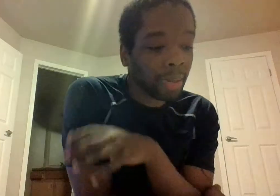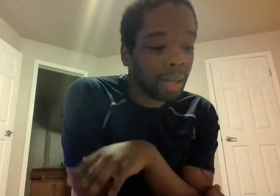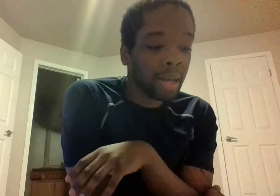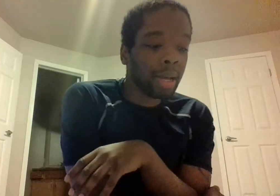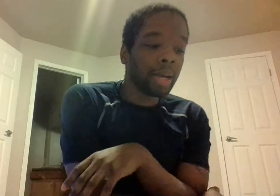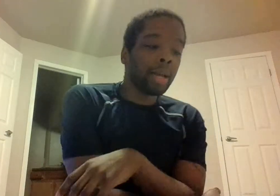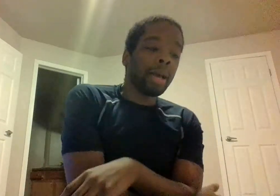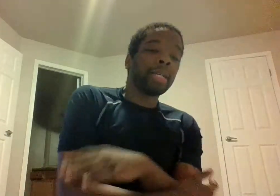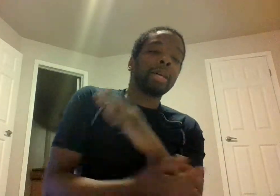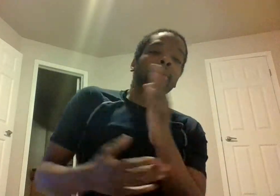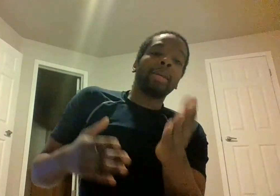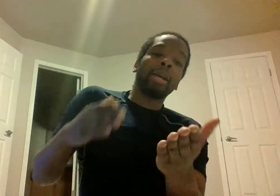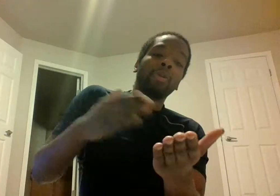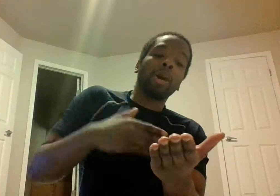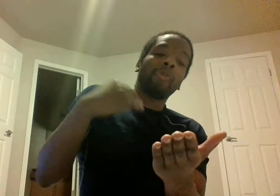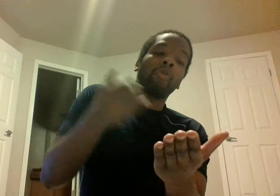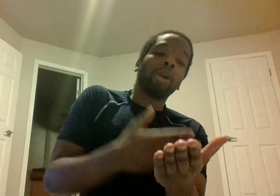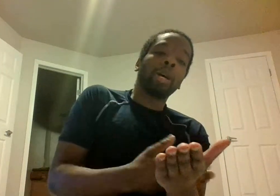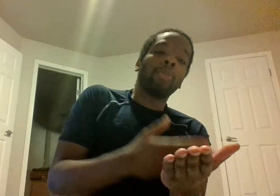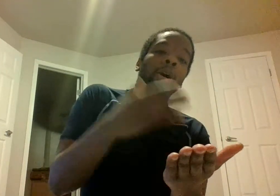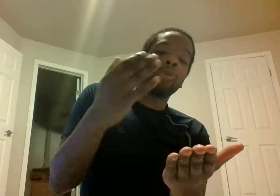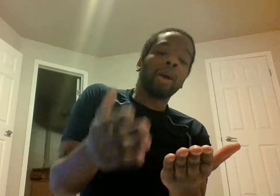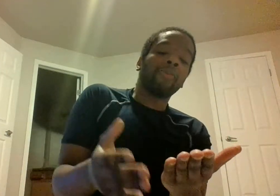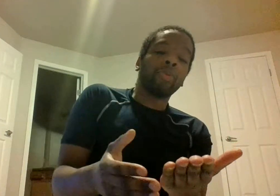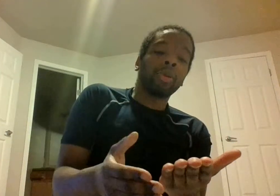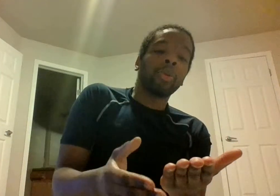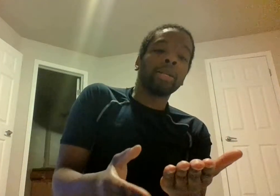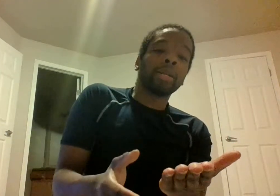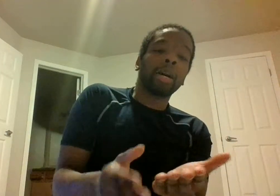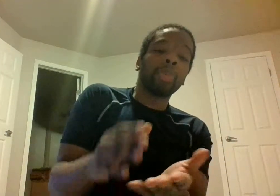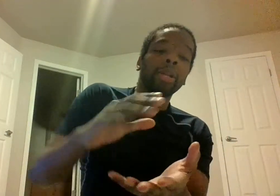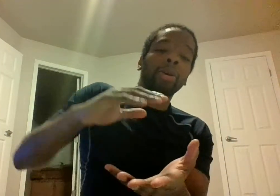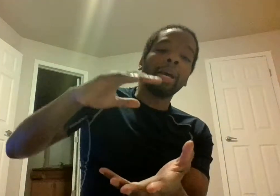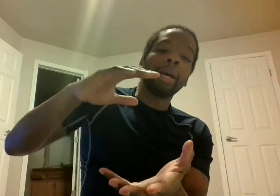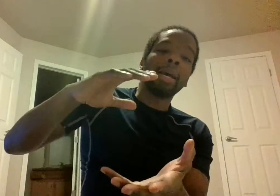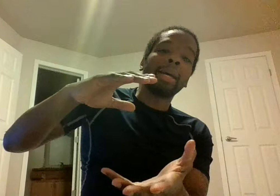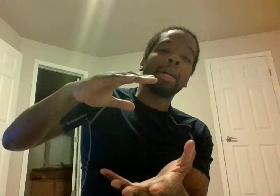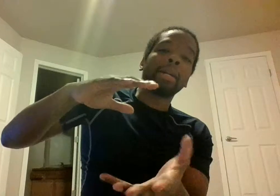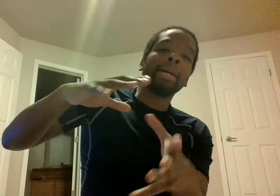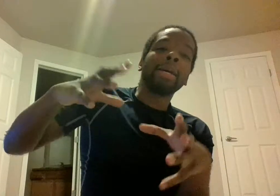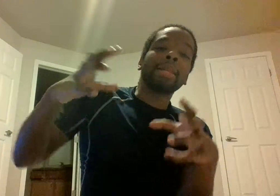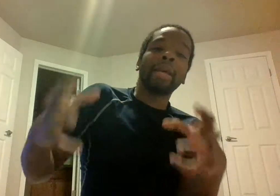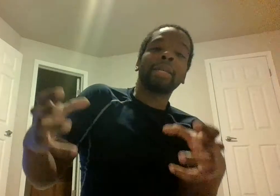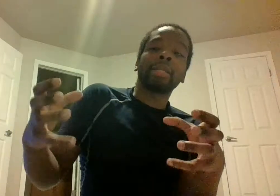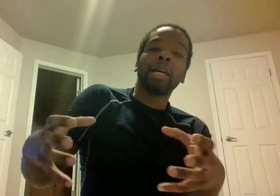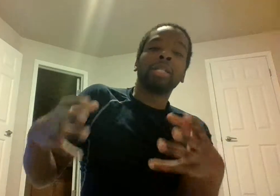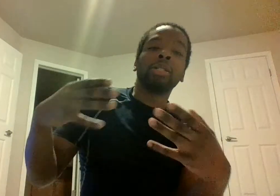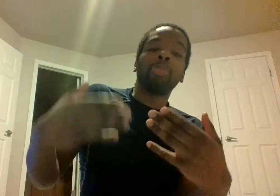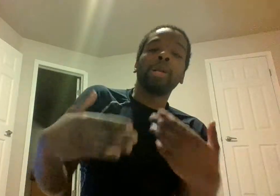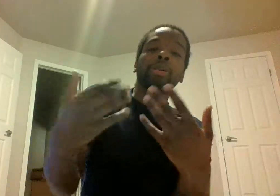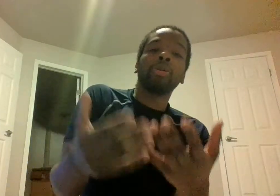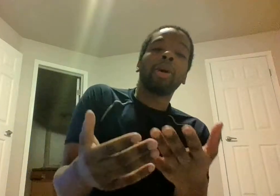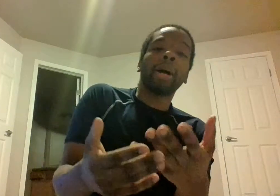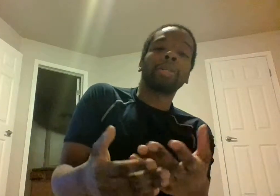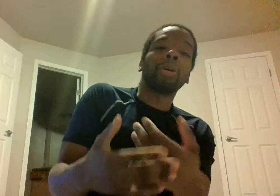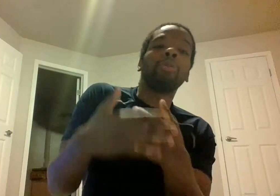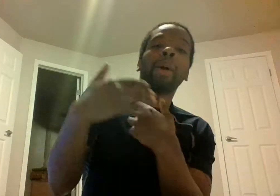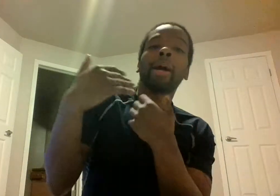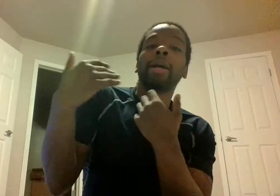except the tank you have water come out you have a waste to come in there and the tank size is based on your household by a